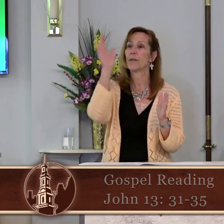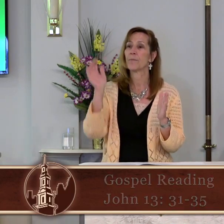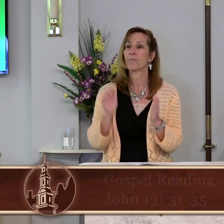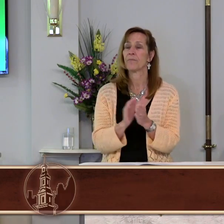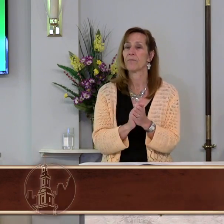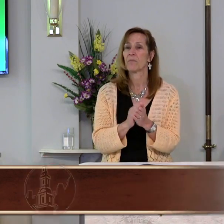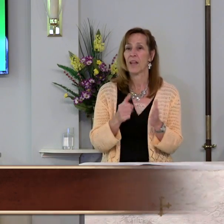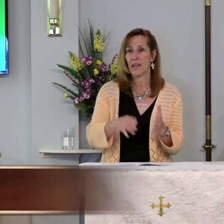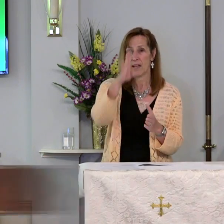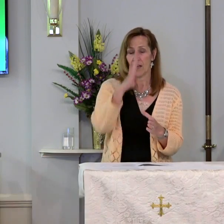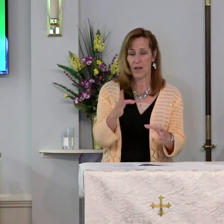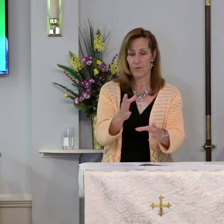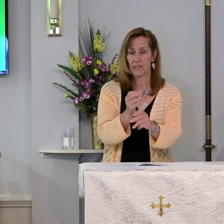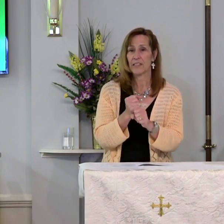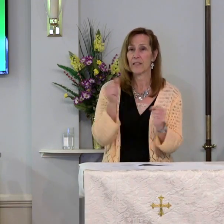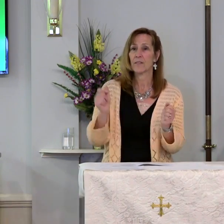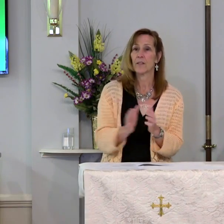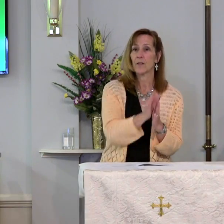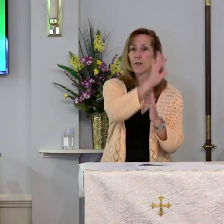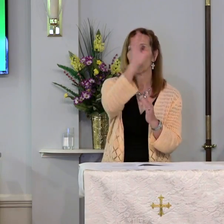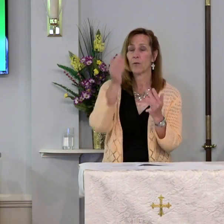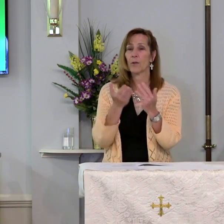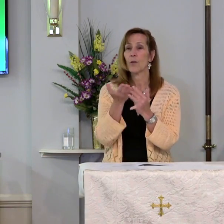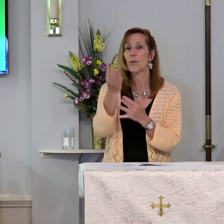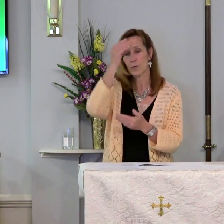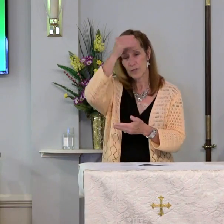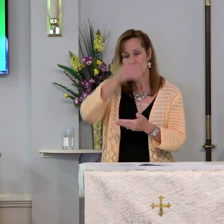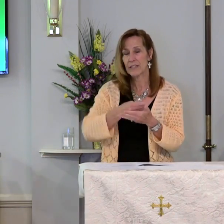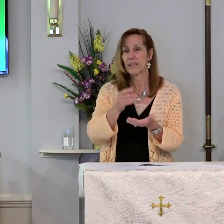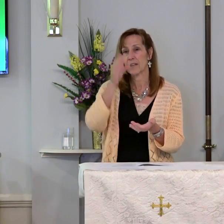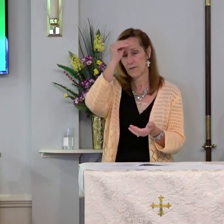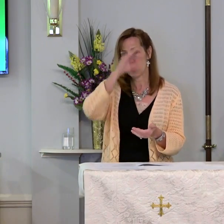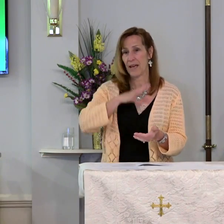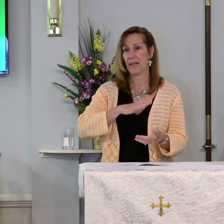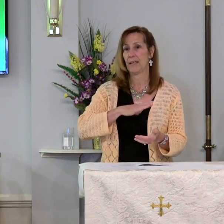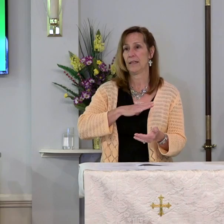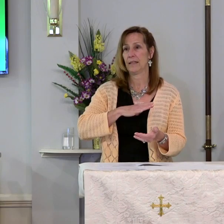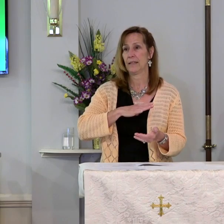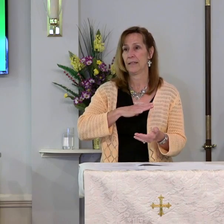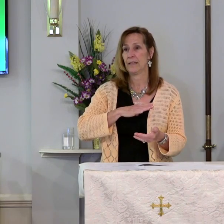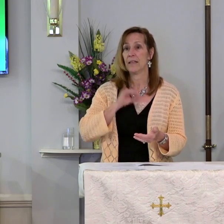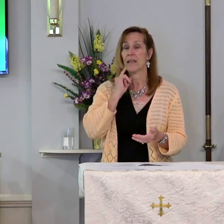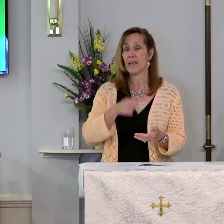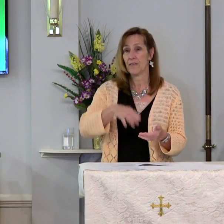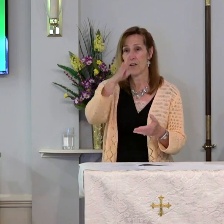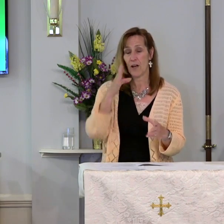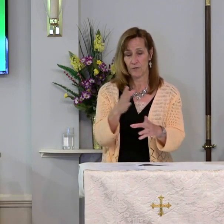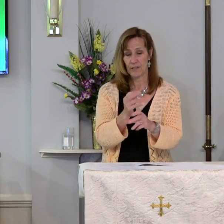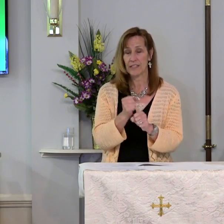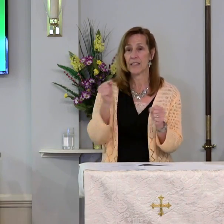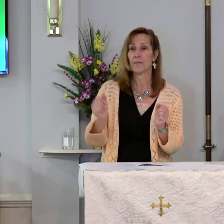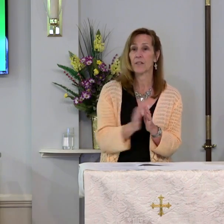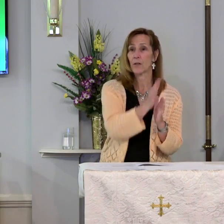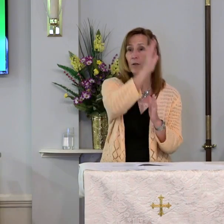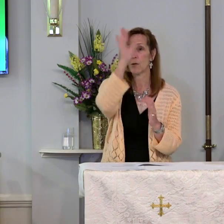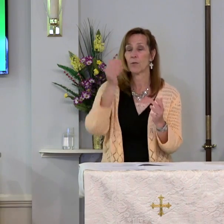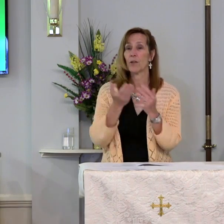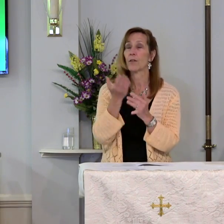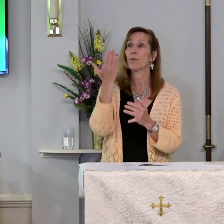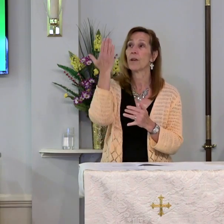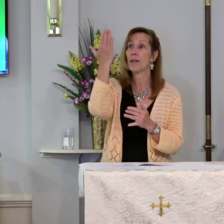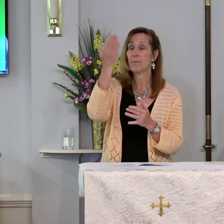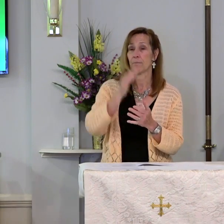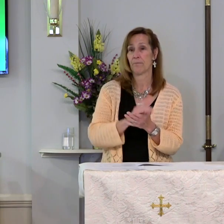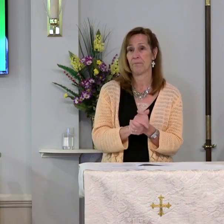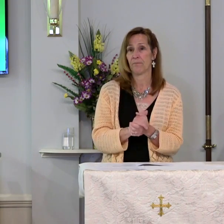And God receives glory through the Son of Man. If God receives glory through Him,